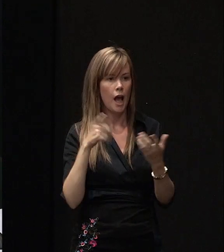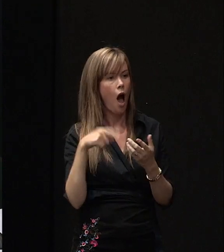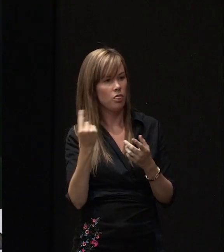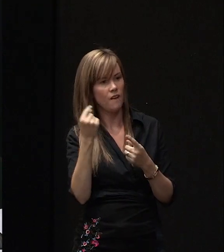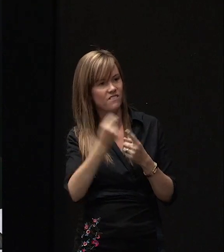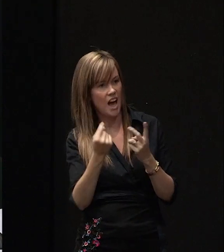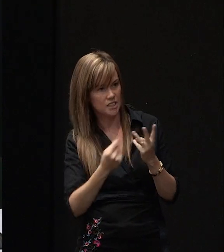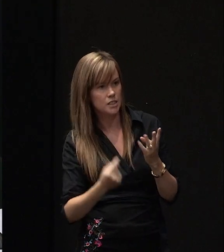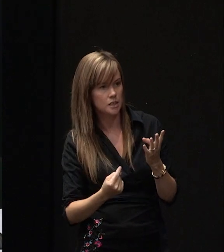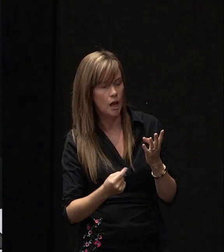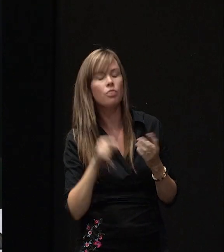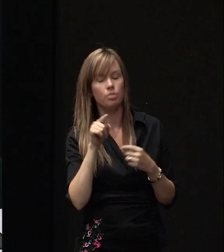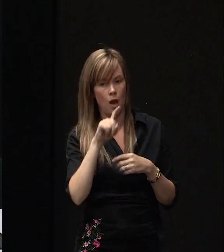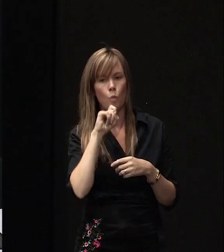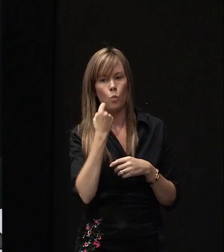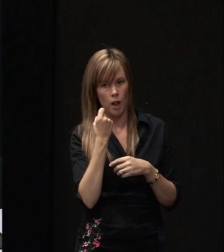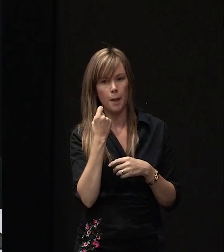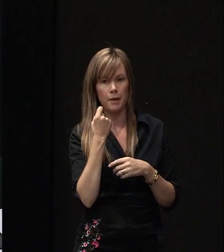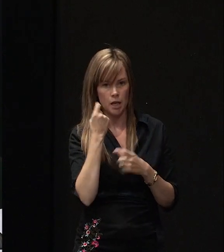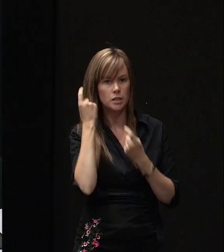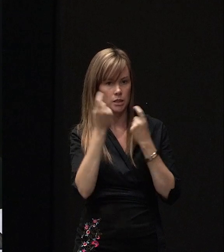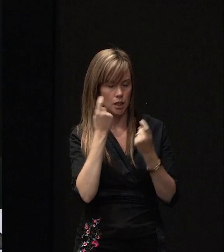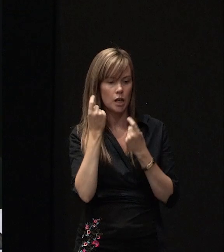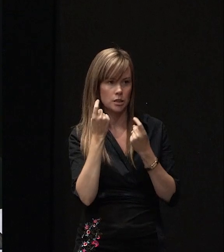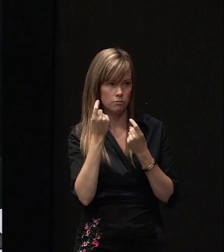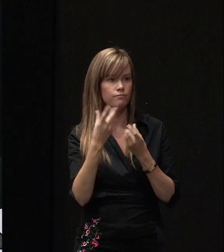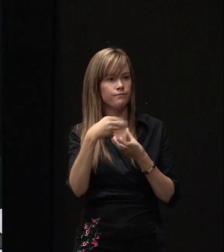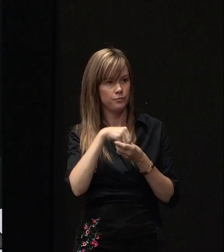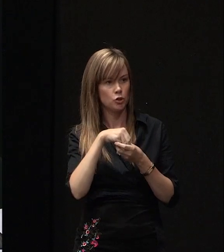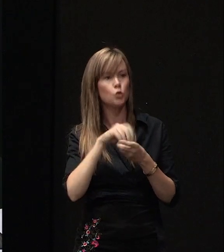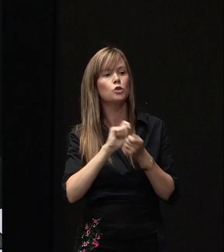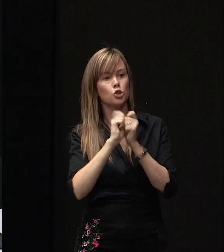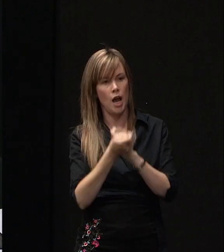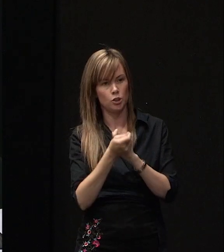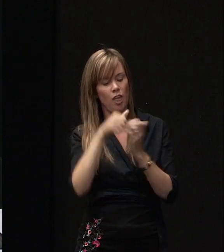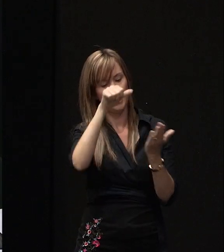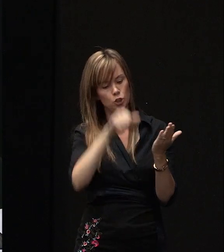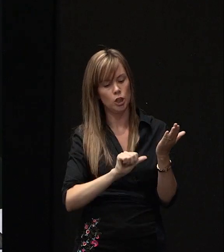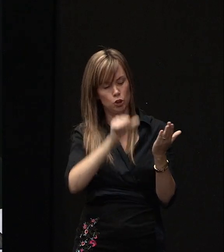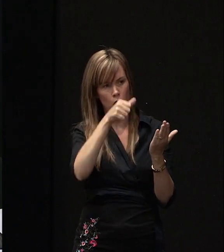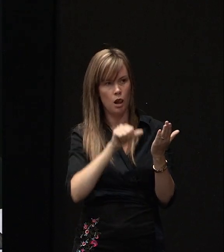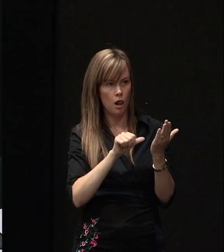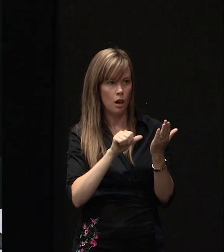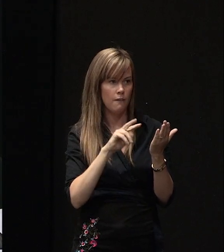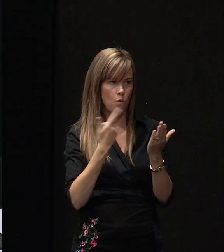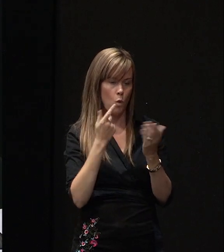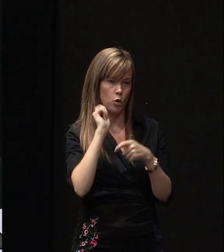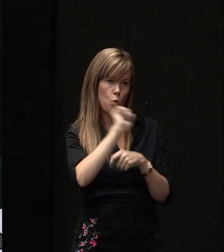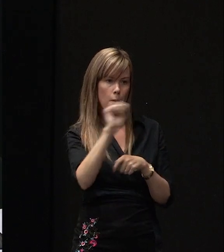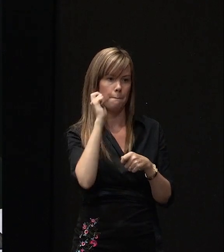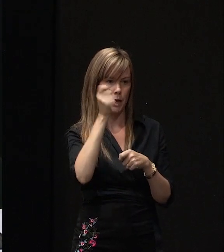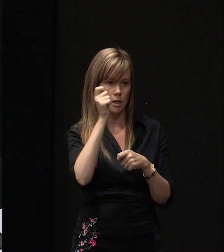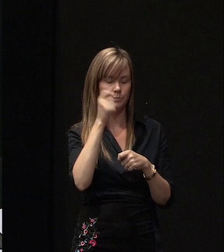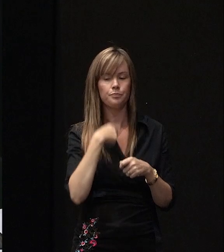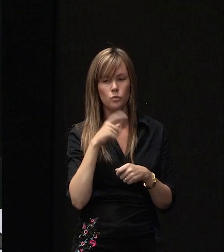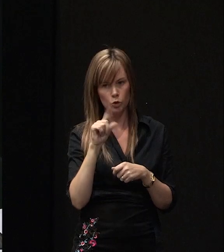factor and that will be considered to change the scheduled build for you. We do